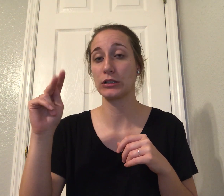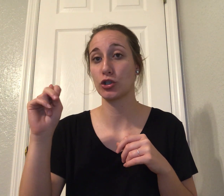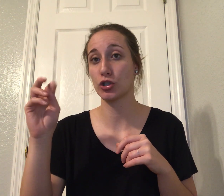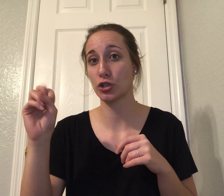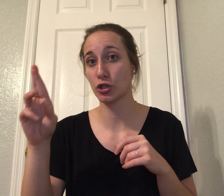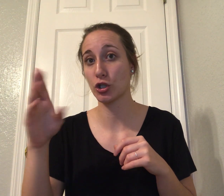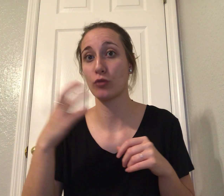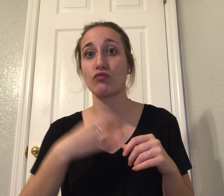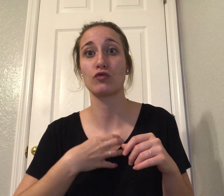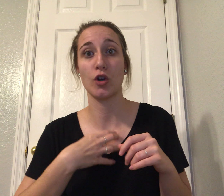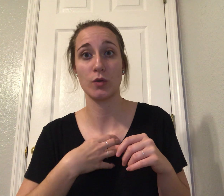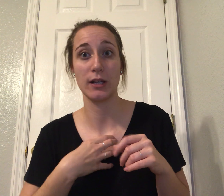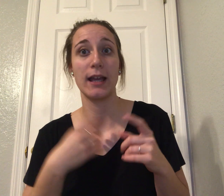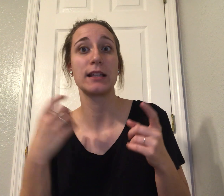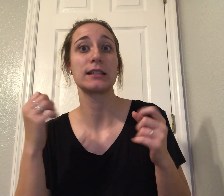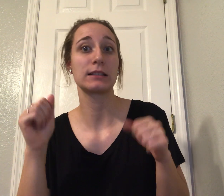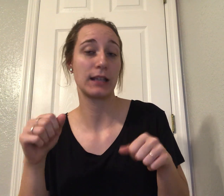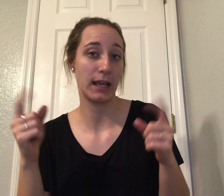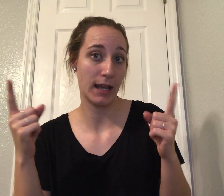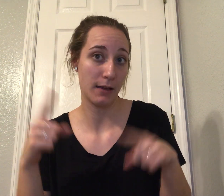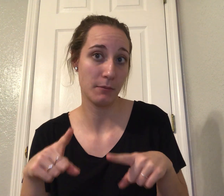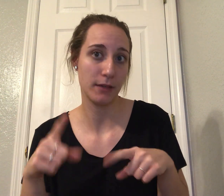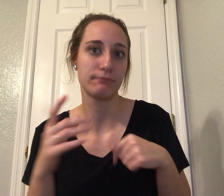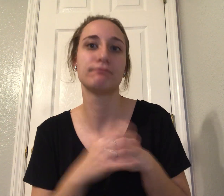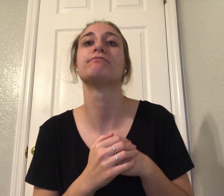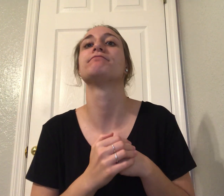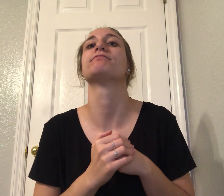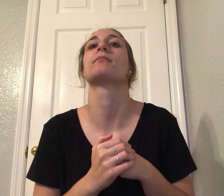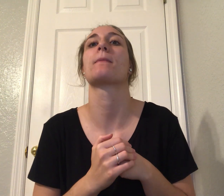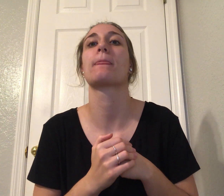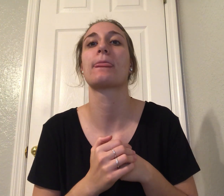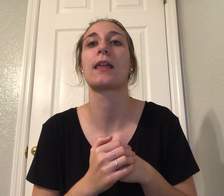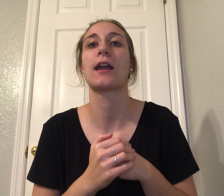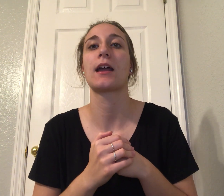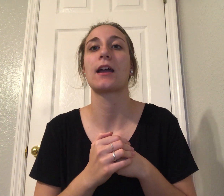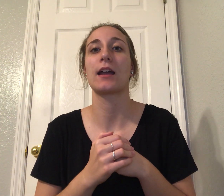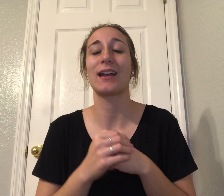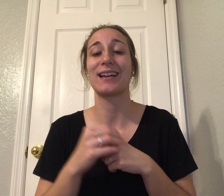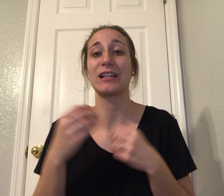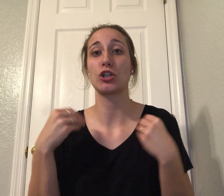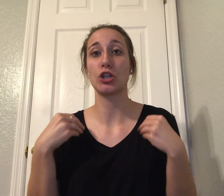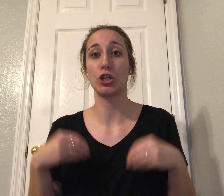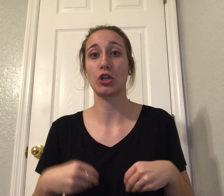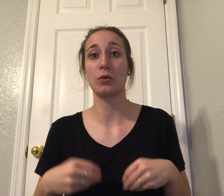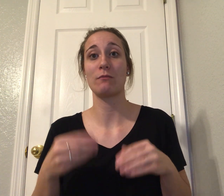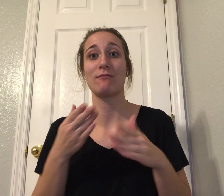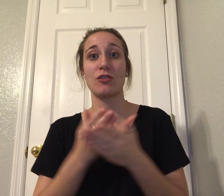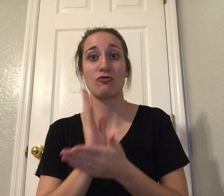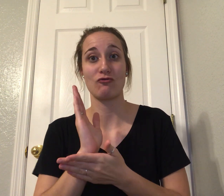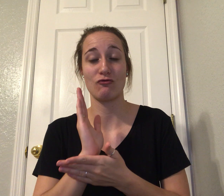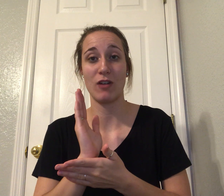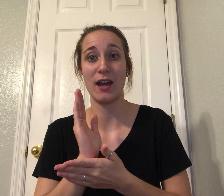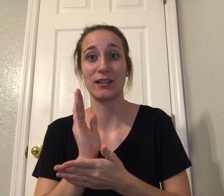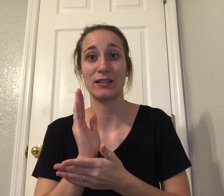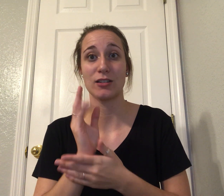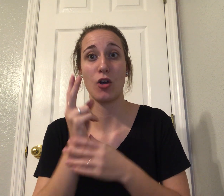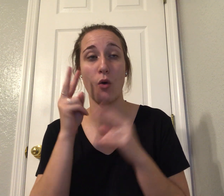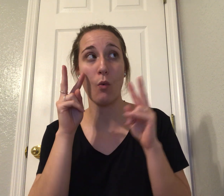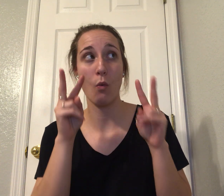groups normally watch for when they monitor elections abroad. Now they're watching things here at home. NPR's Joel Rose has more.